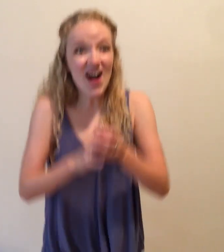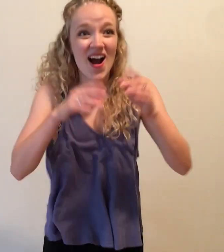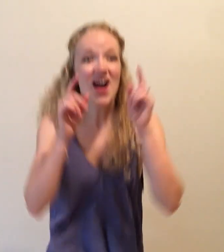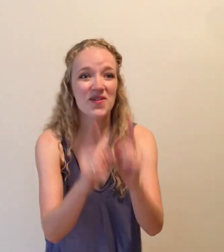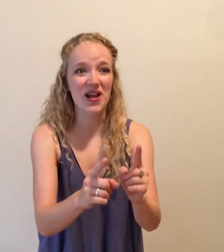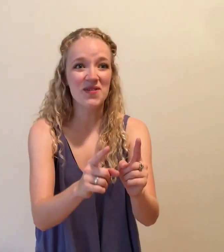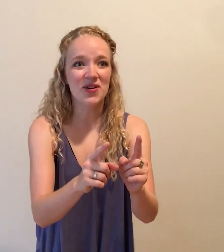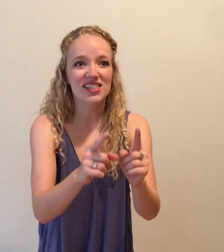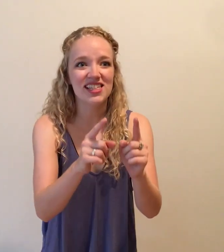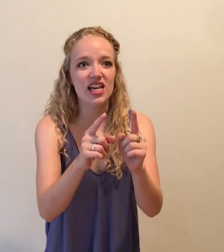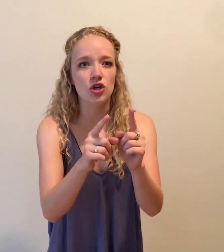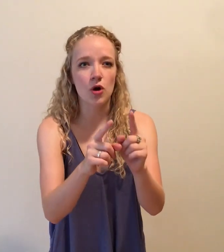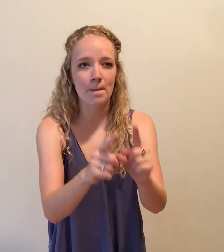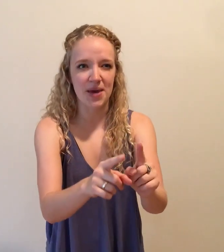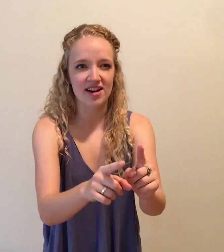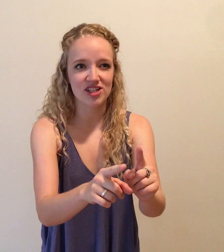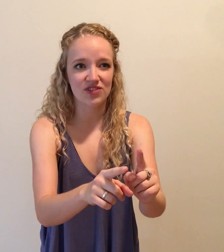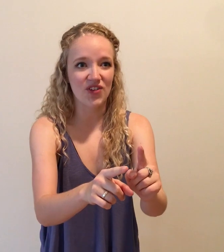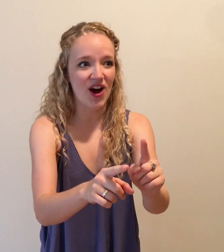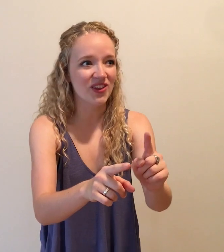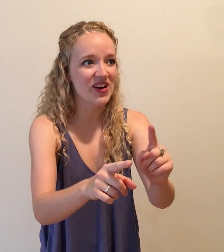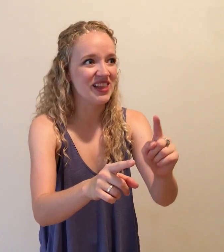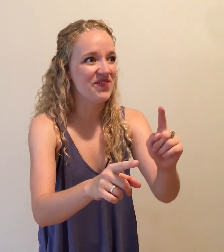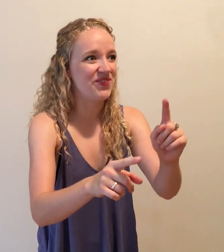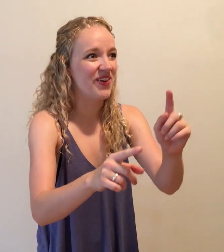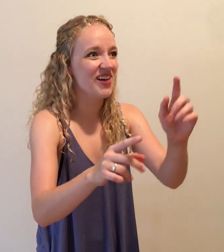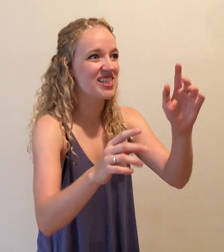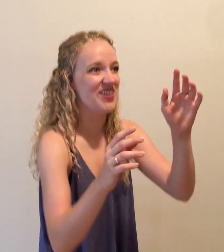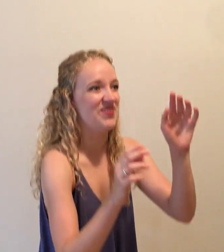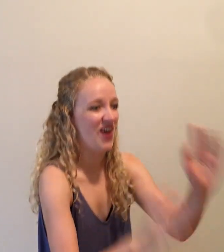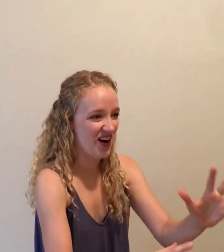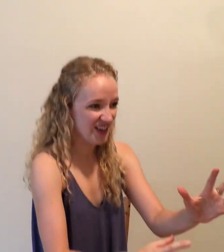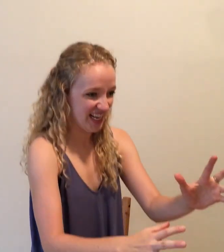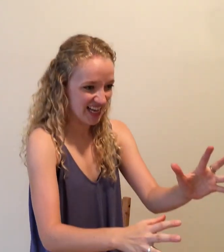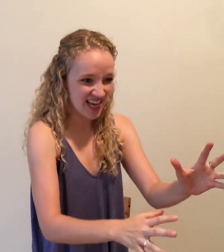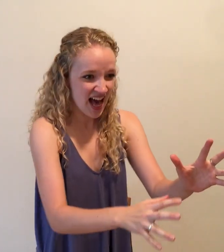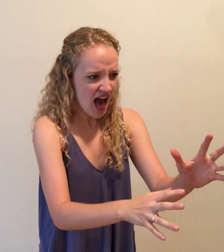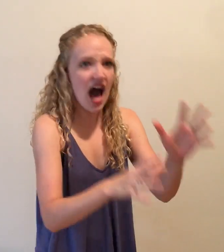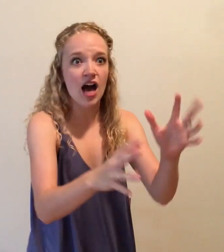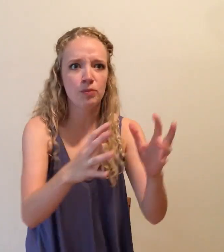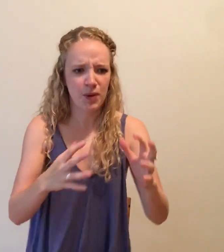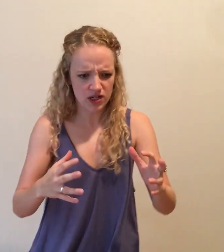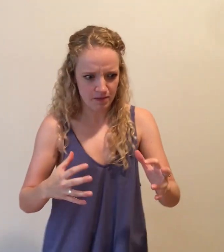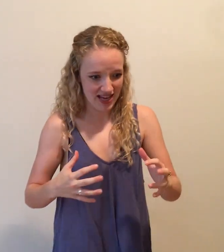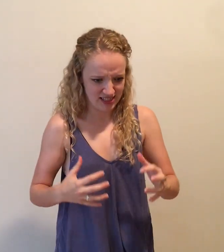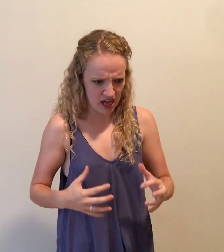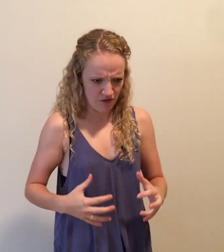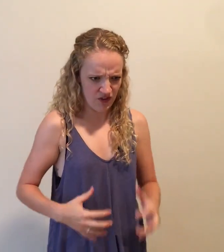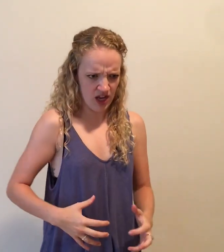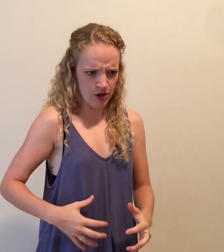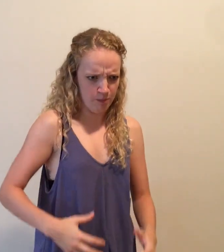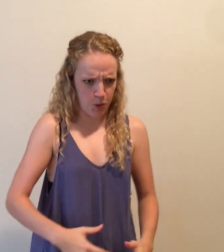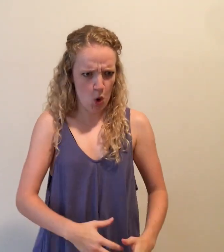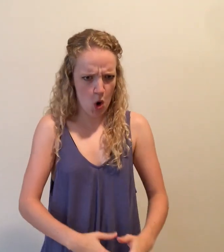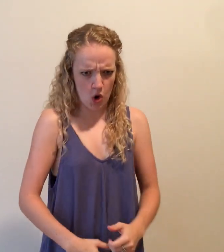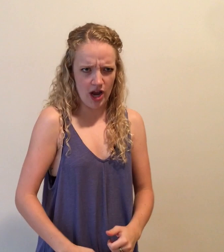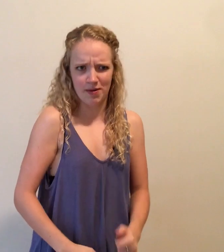We will seek your banished father in the forest of Arden. I'll put myself in poor and